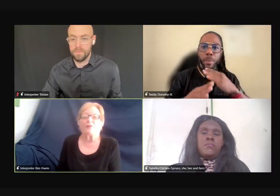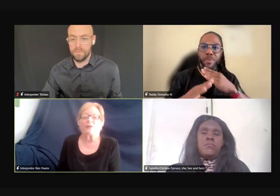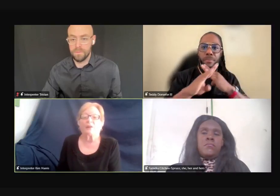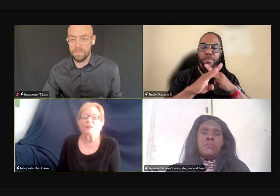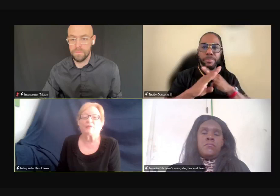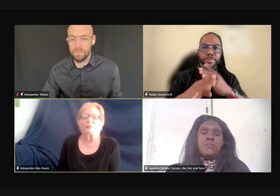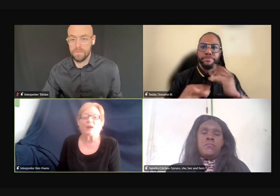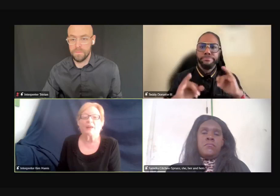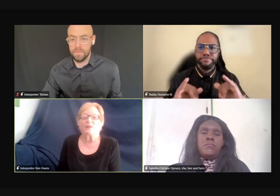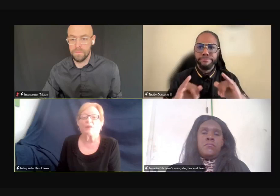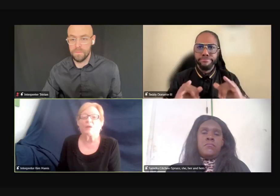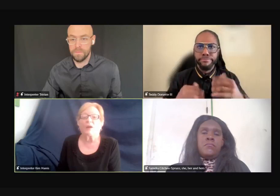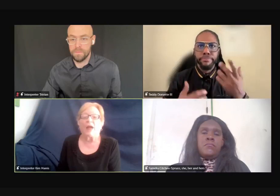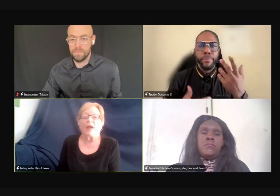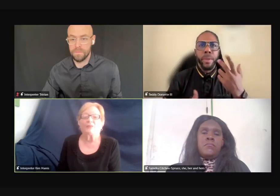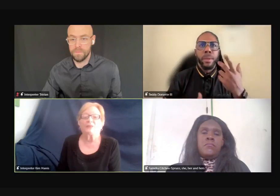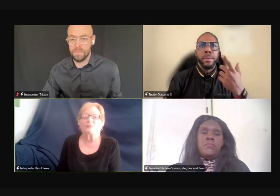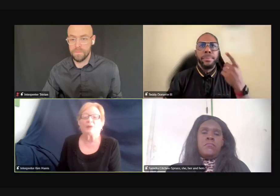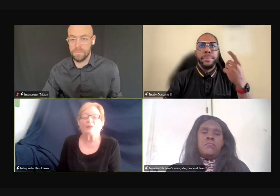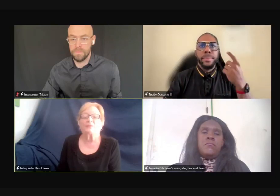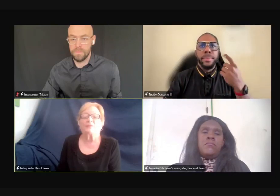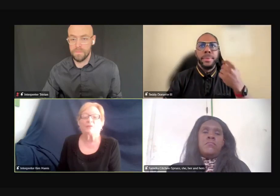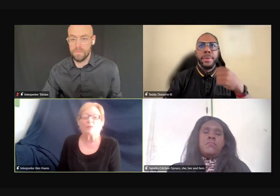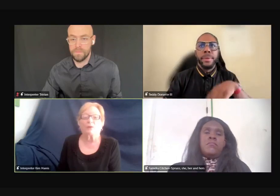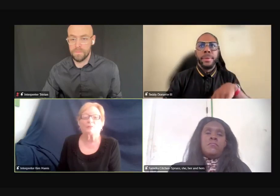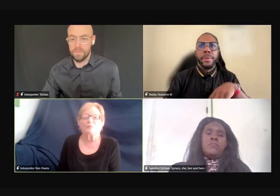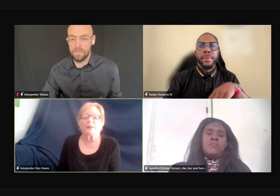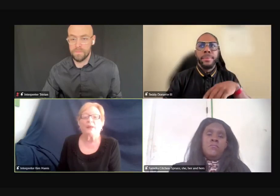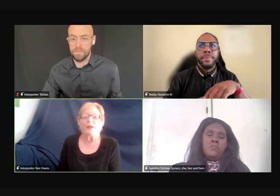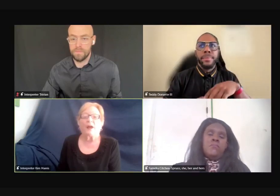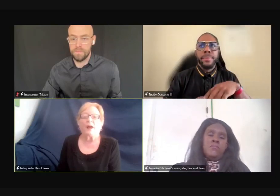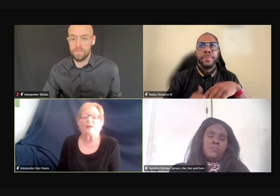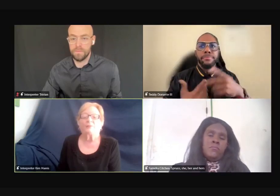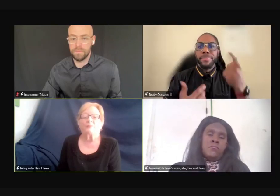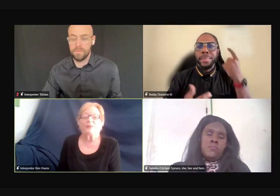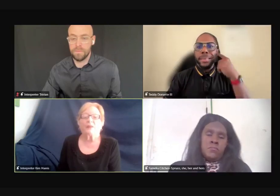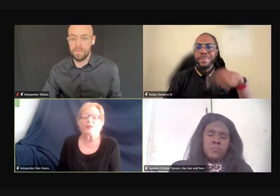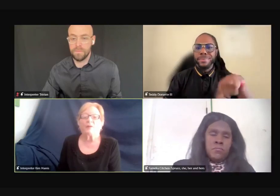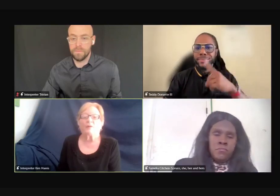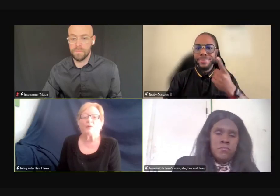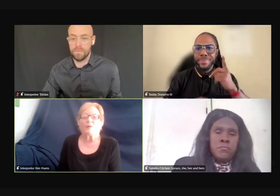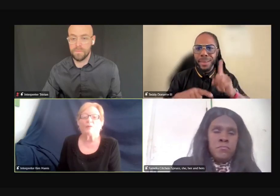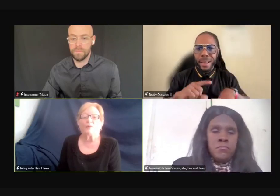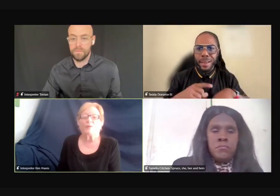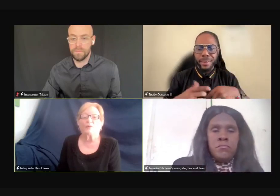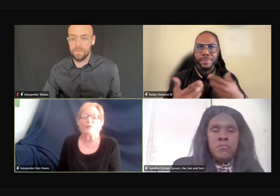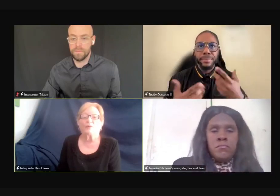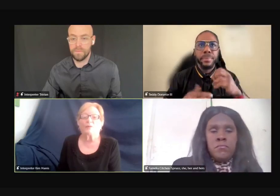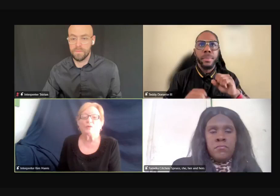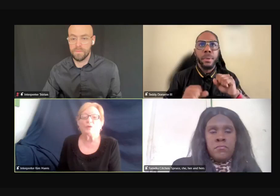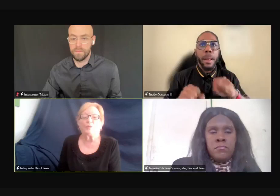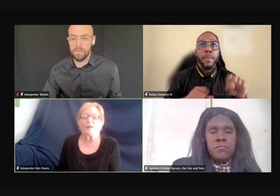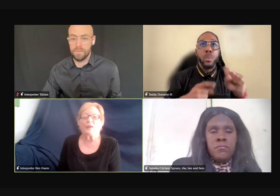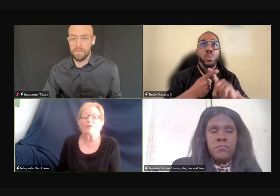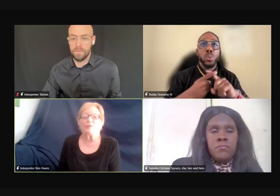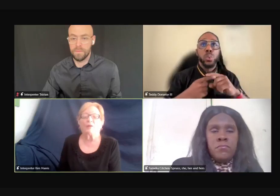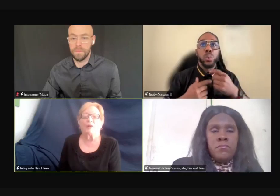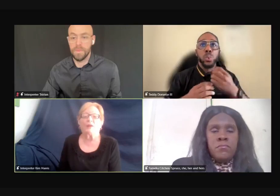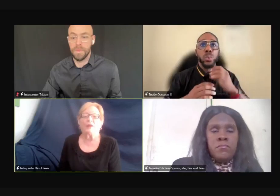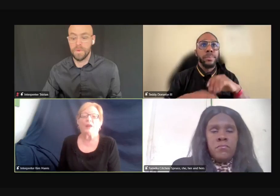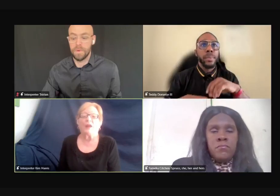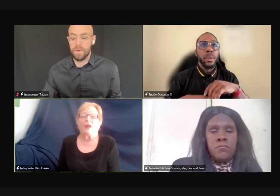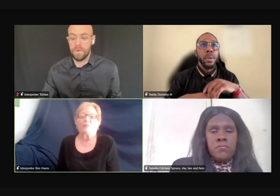the deaf and hard of hearing, deaf, you know, have these barriers, course, but, you know, we,